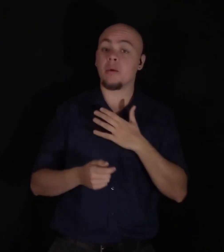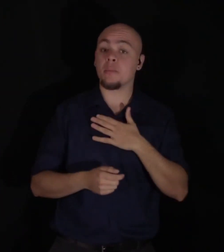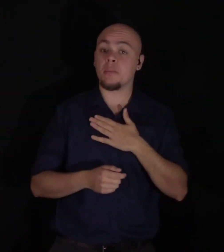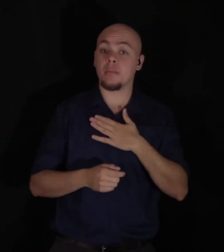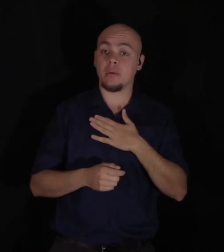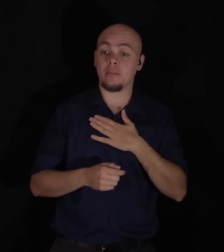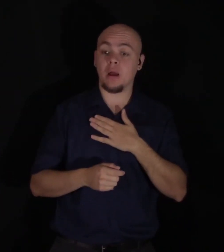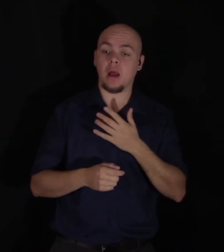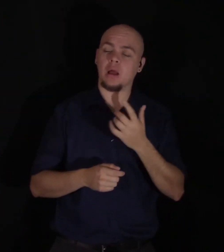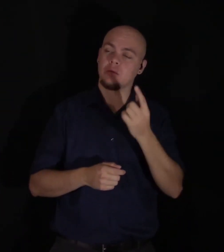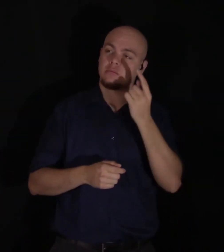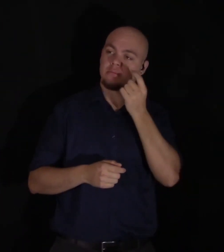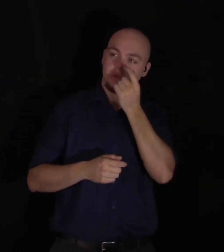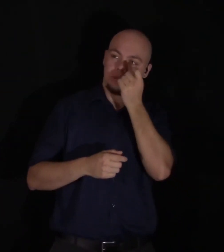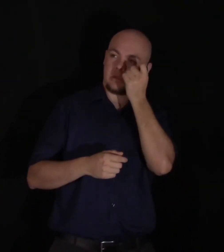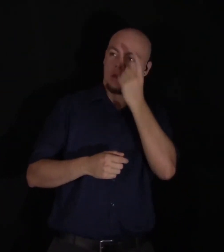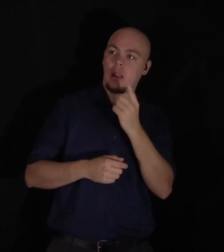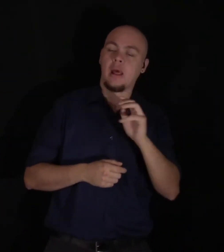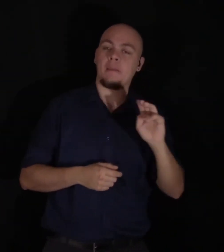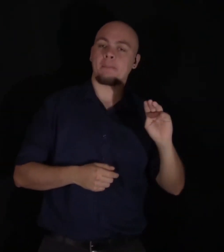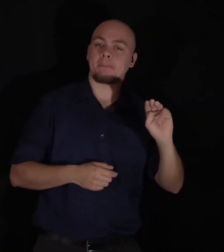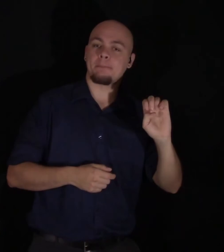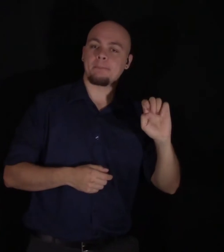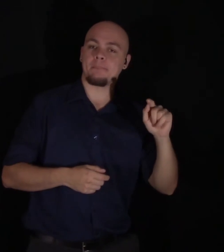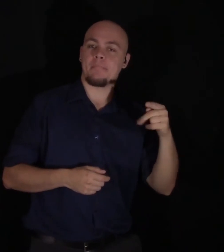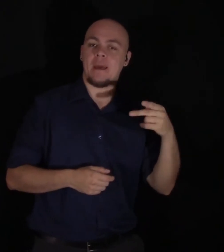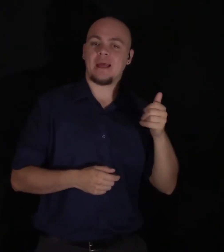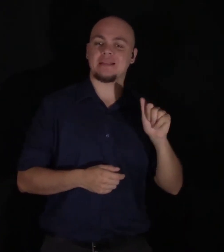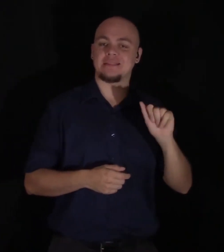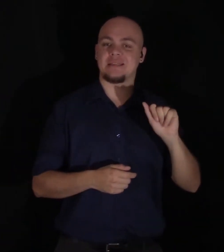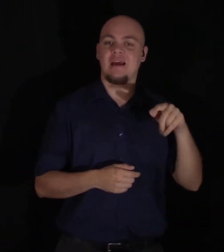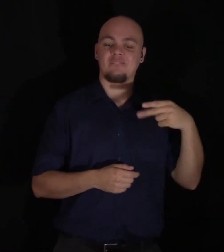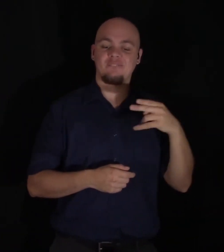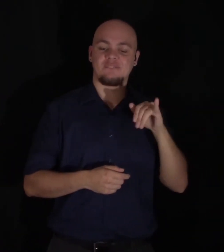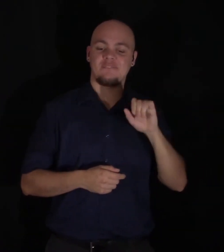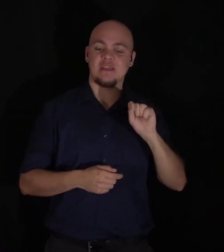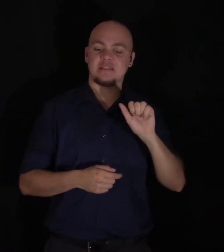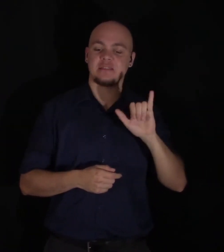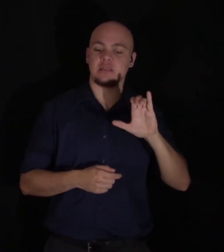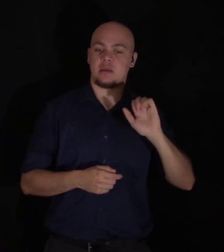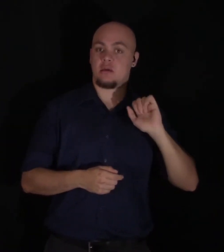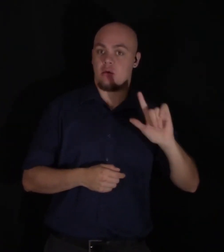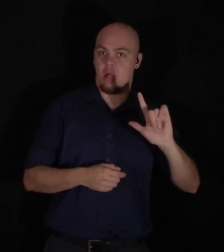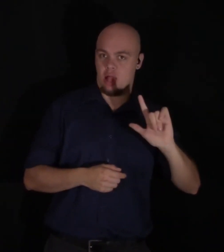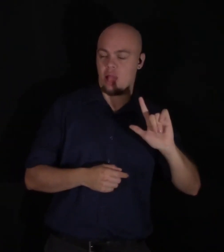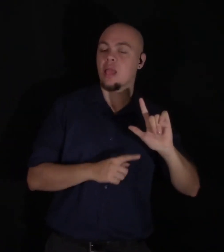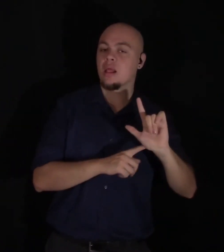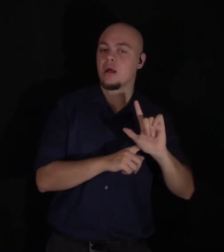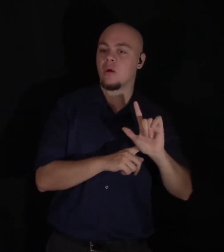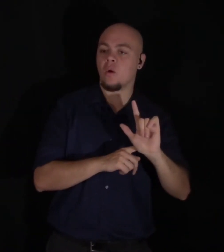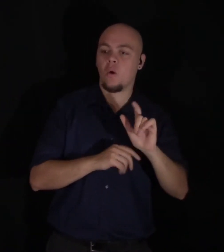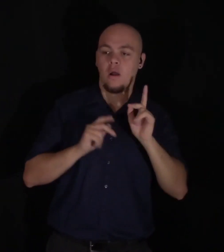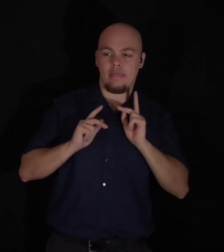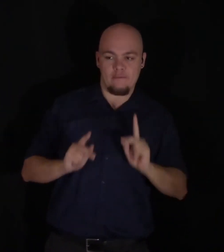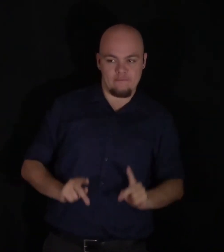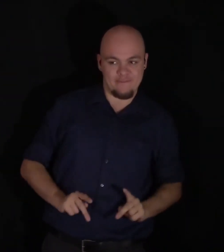metaphysical, or in its highest sense, the physical secrets of the world. Meanwhile, Clairval